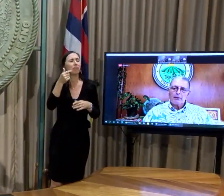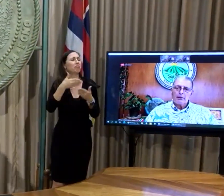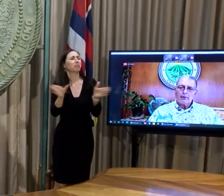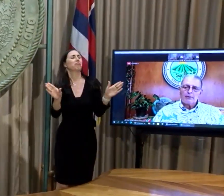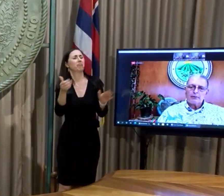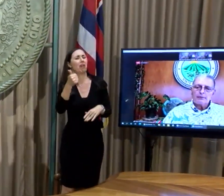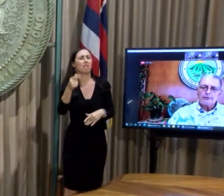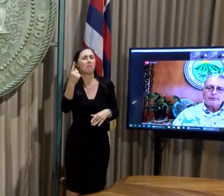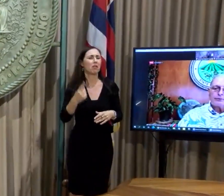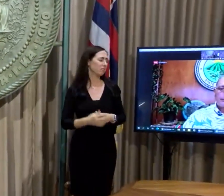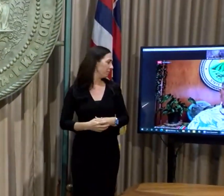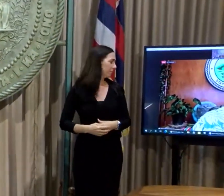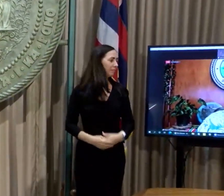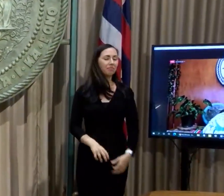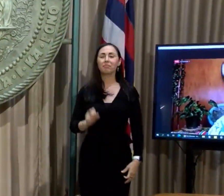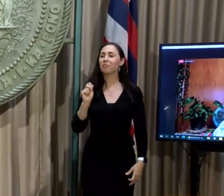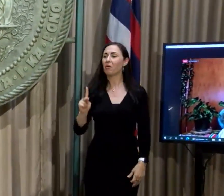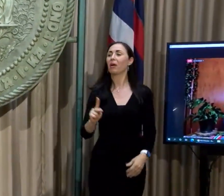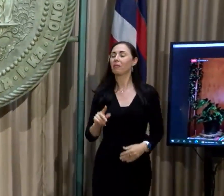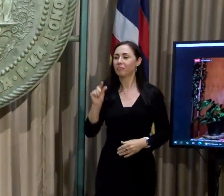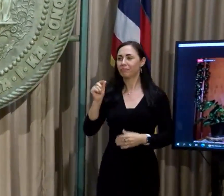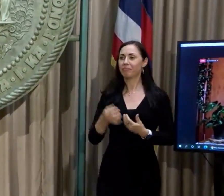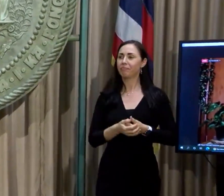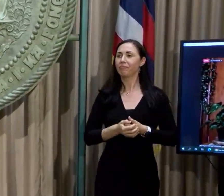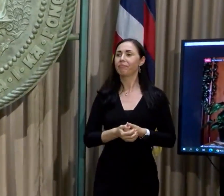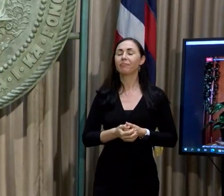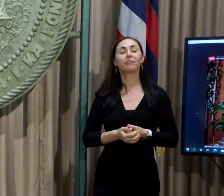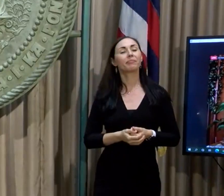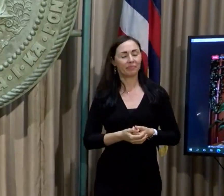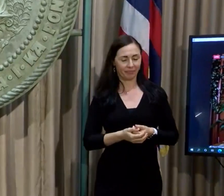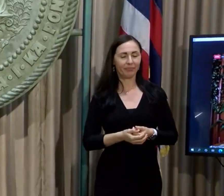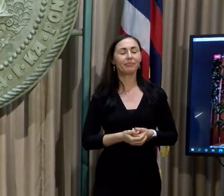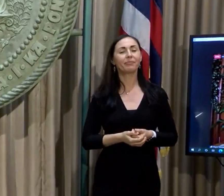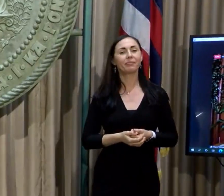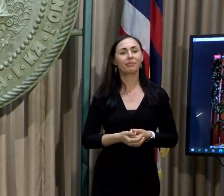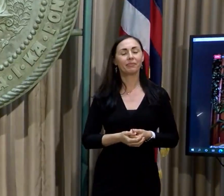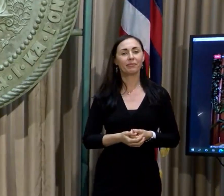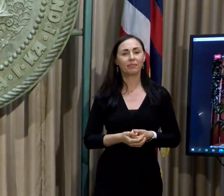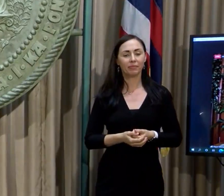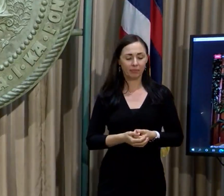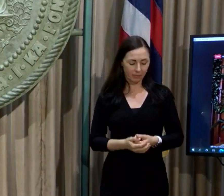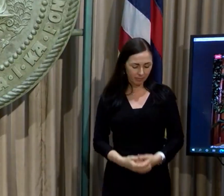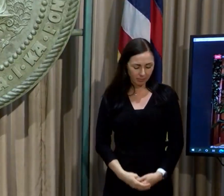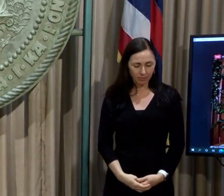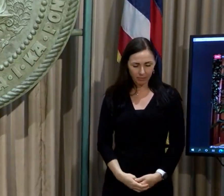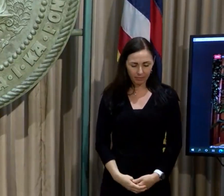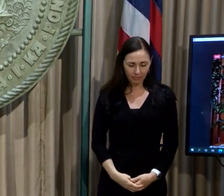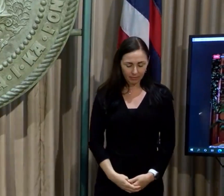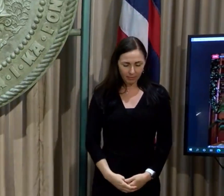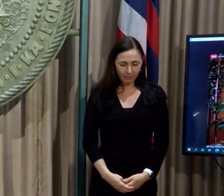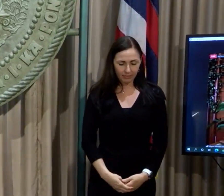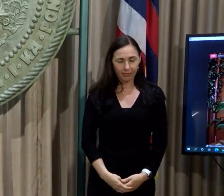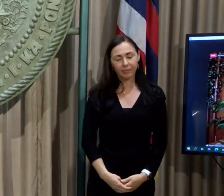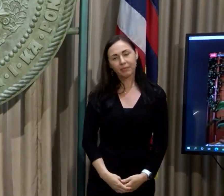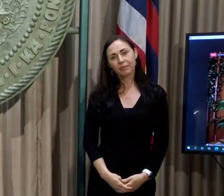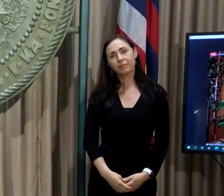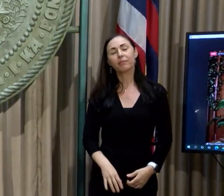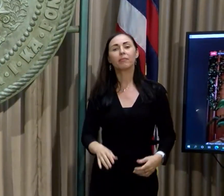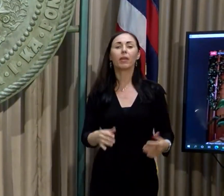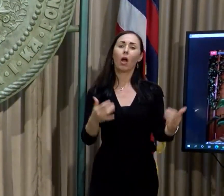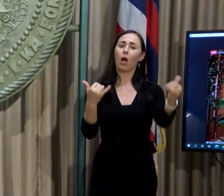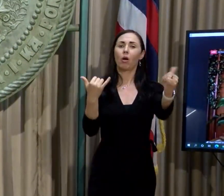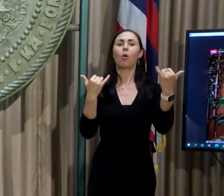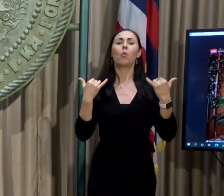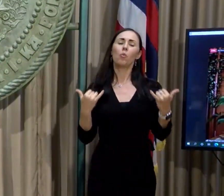Okay, great. Thanks. I was going to start. You know, certainly we realize that our current